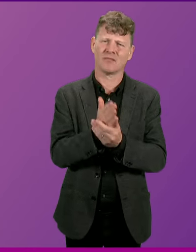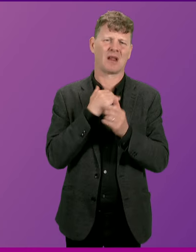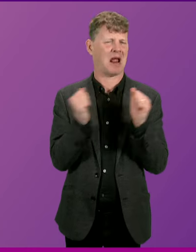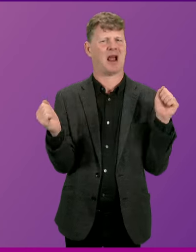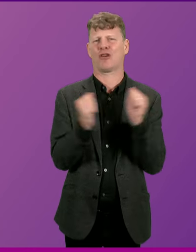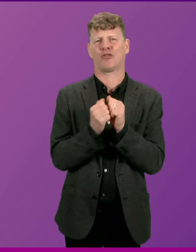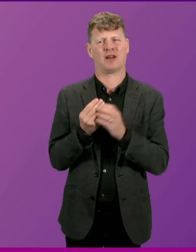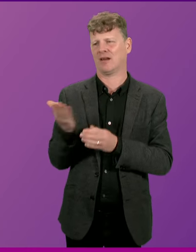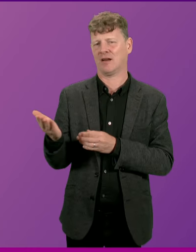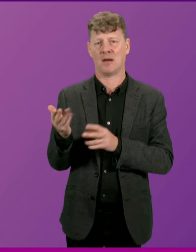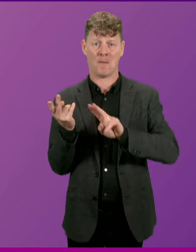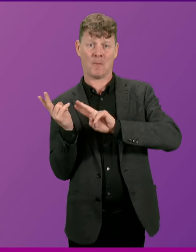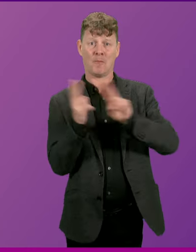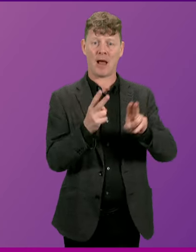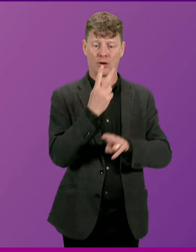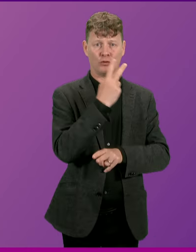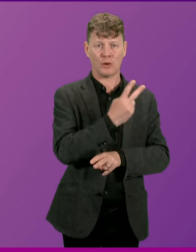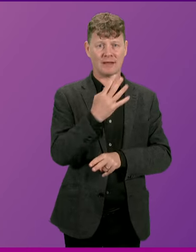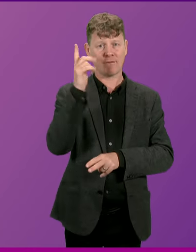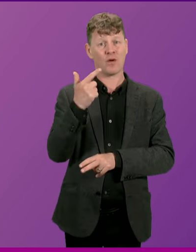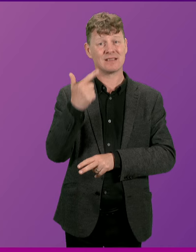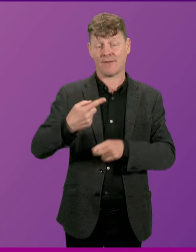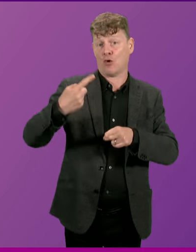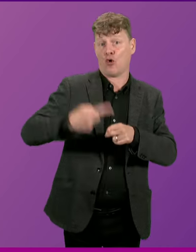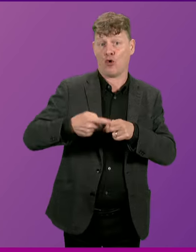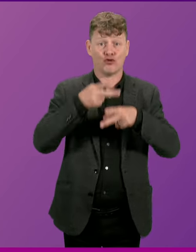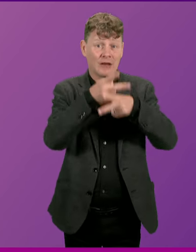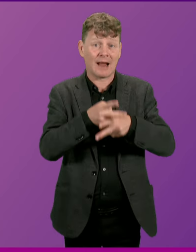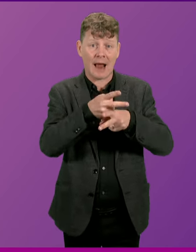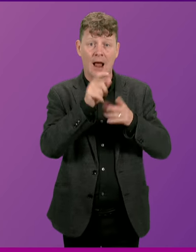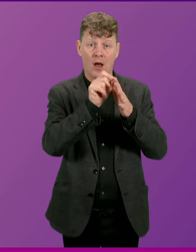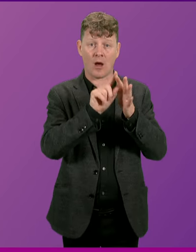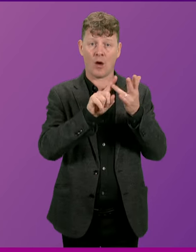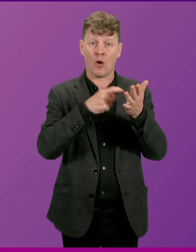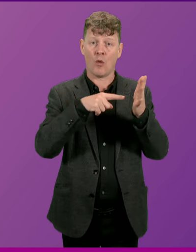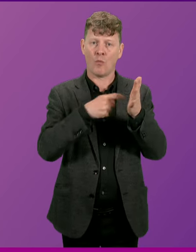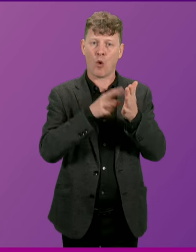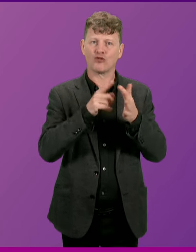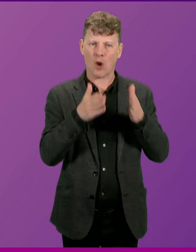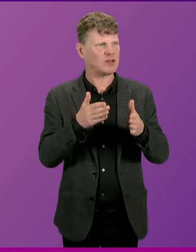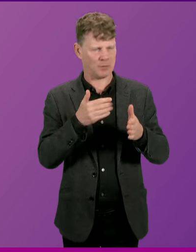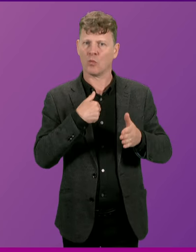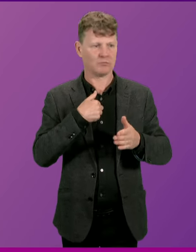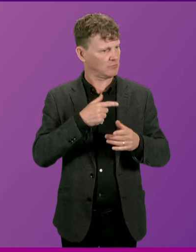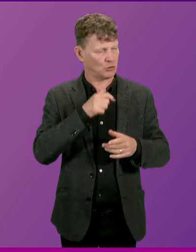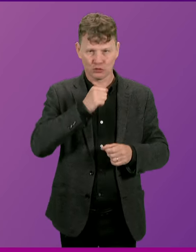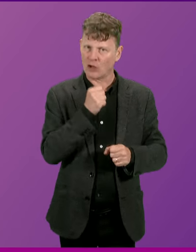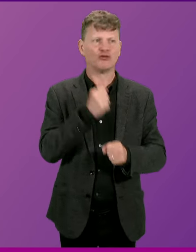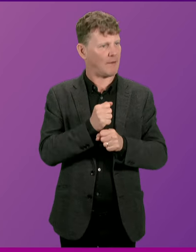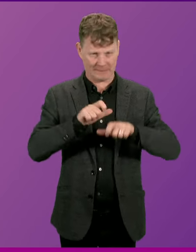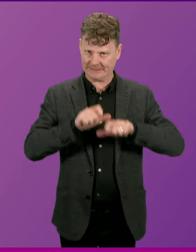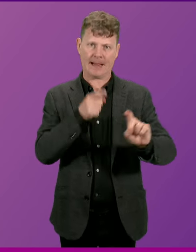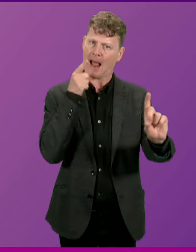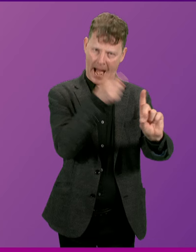member that restoring 24-7 urgent care at Portree Hospital remains the government's aim and NHS Highland